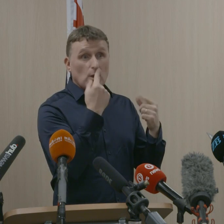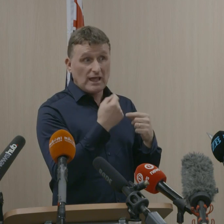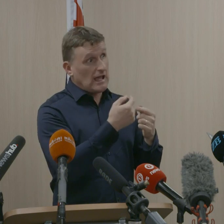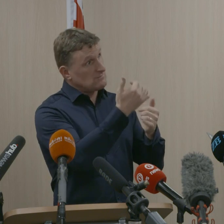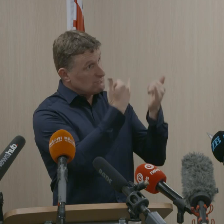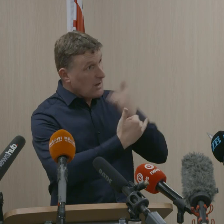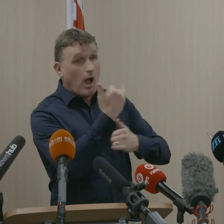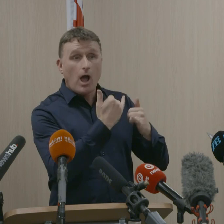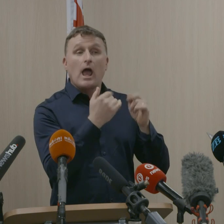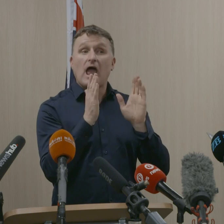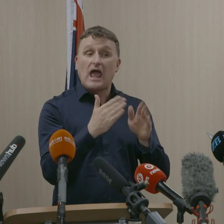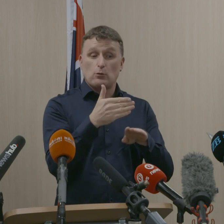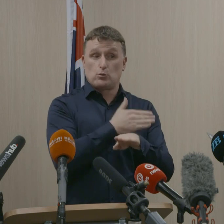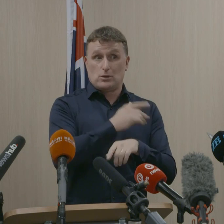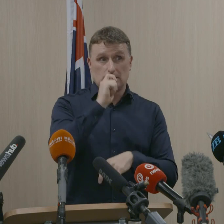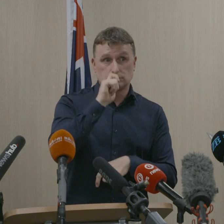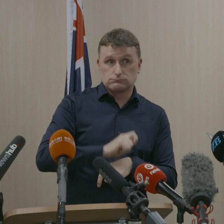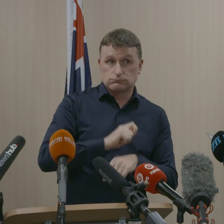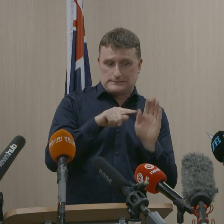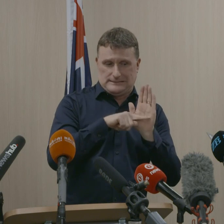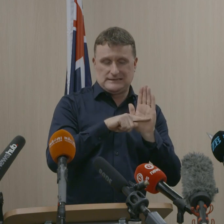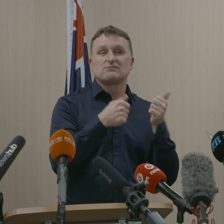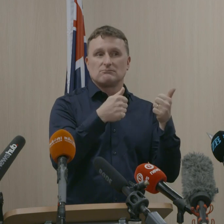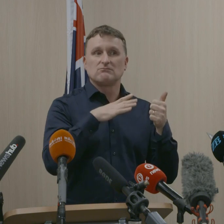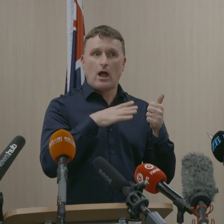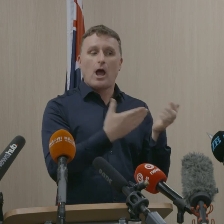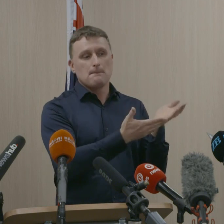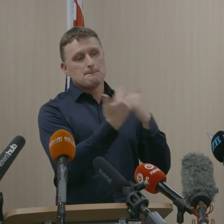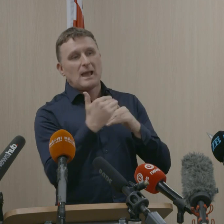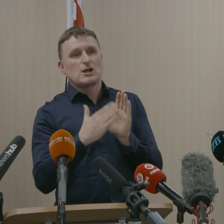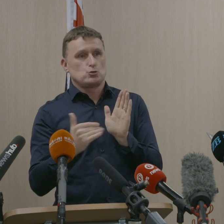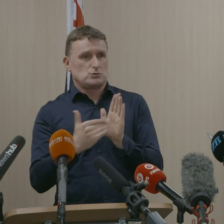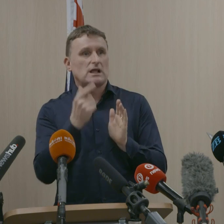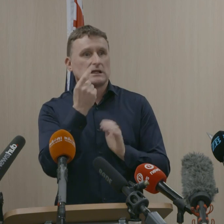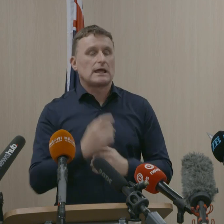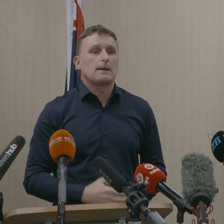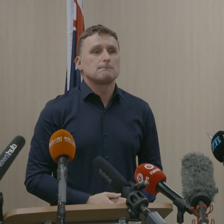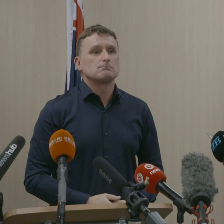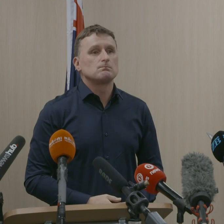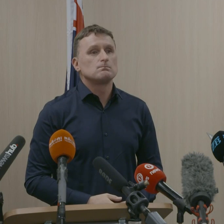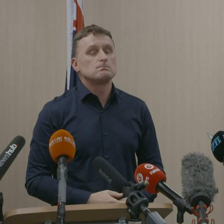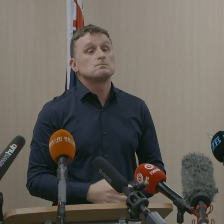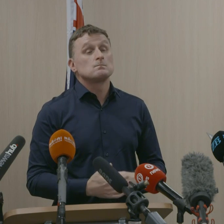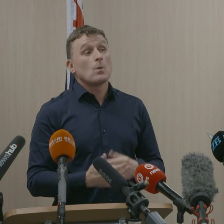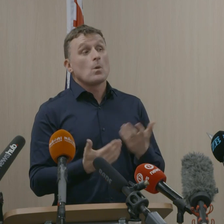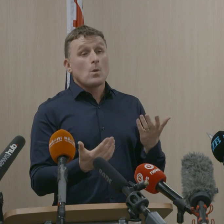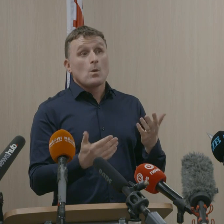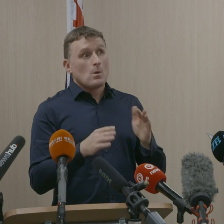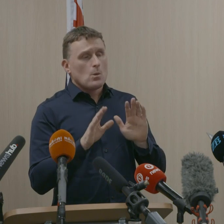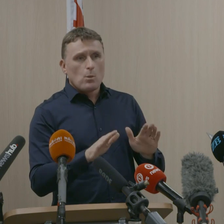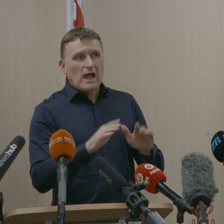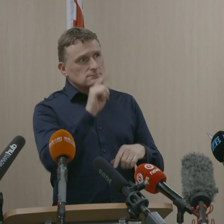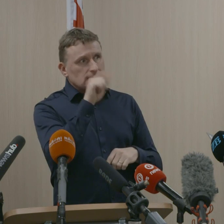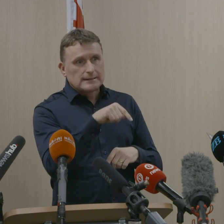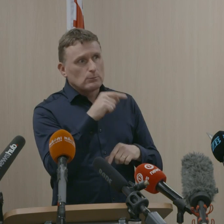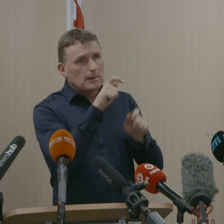negative pre-departure test, which is our existing arrangement. Once we've exhausted the demand for Kiwis to return, then the suspension